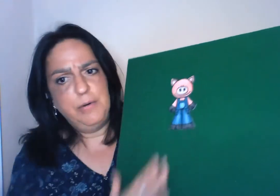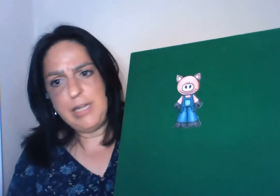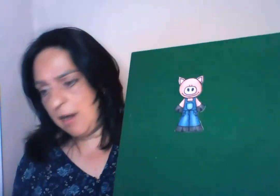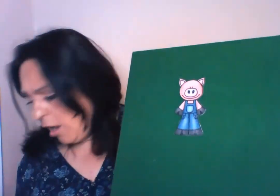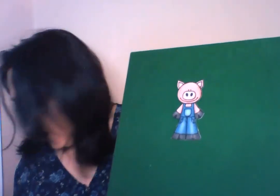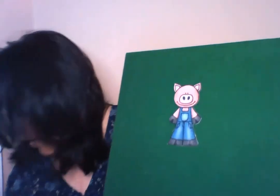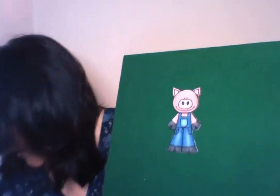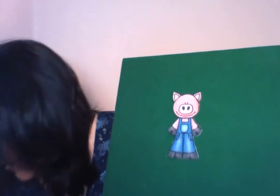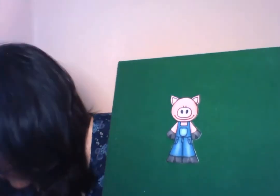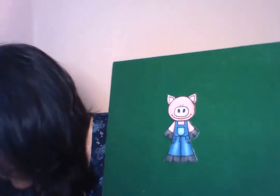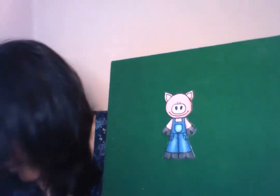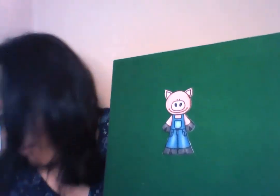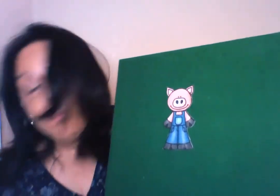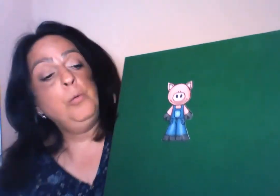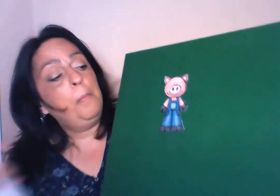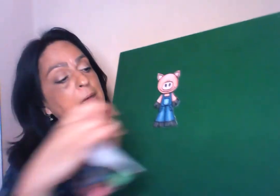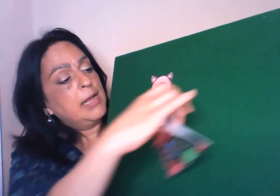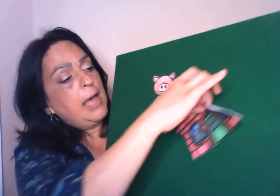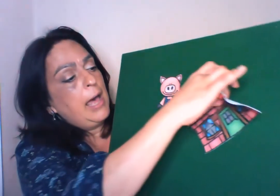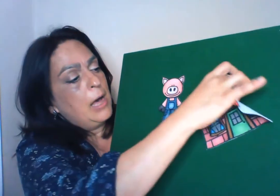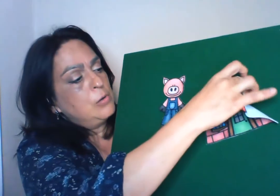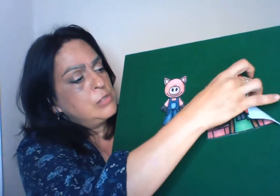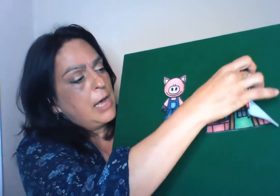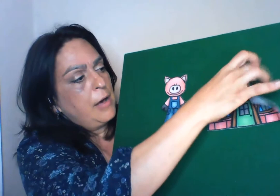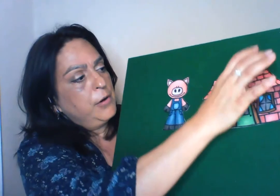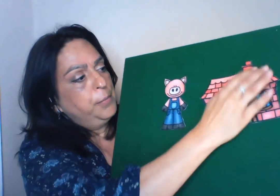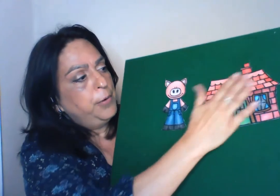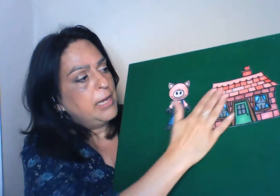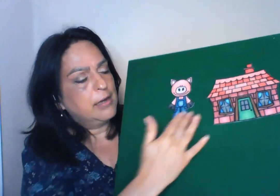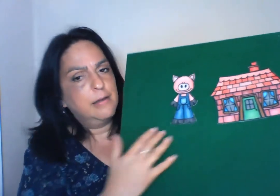really hard to make a house out of brick.